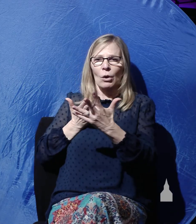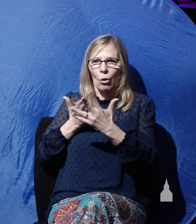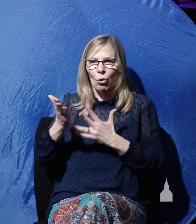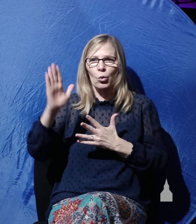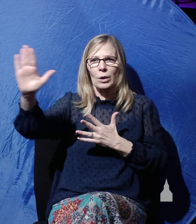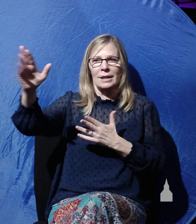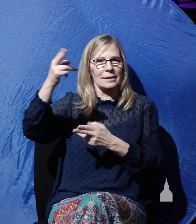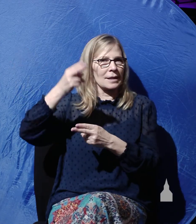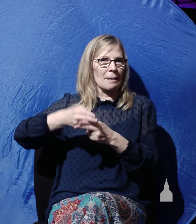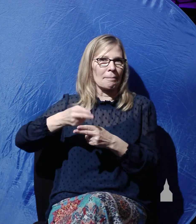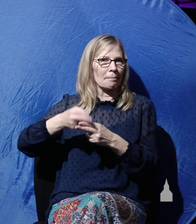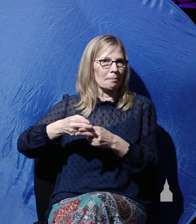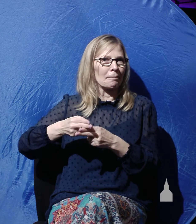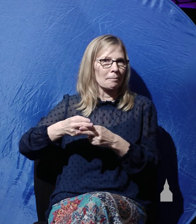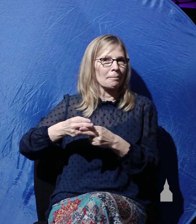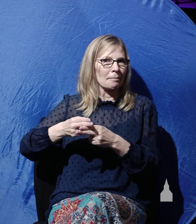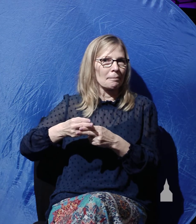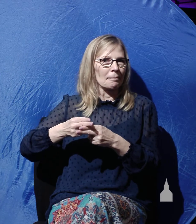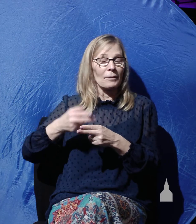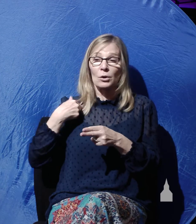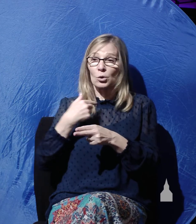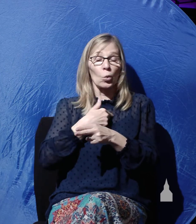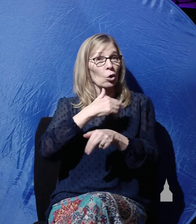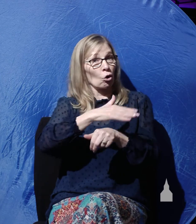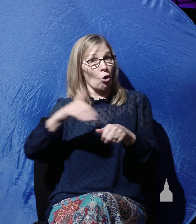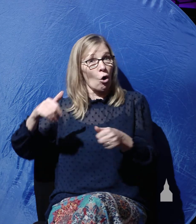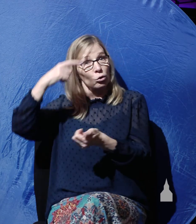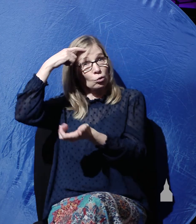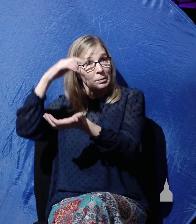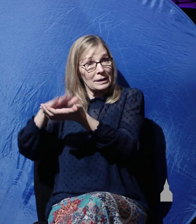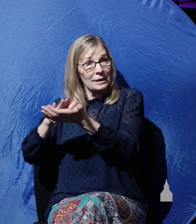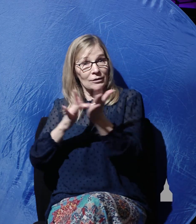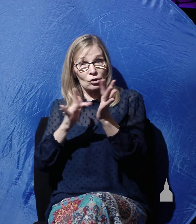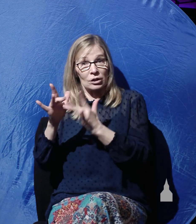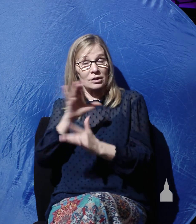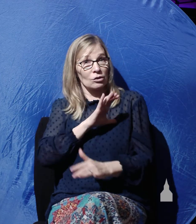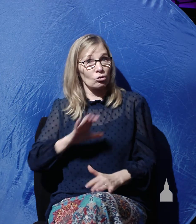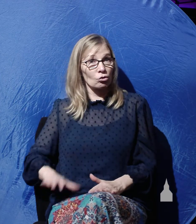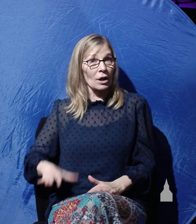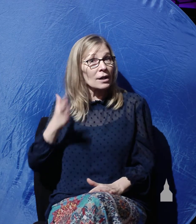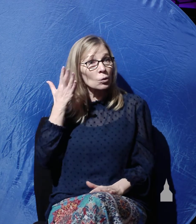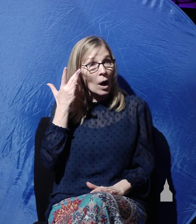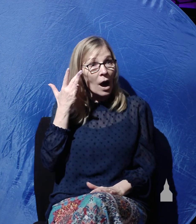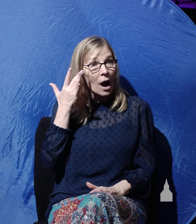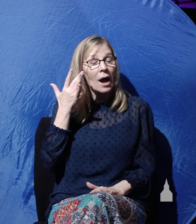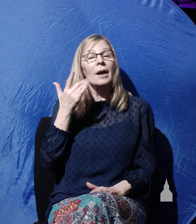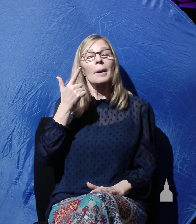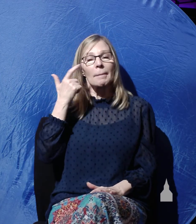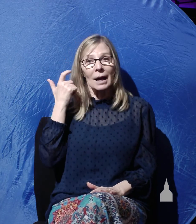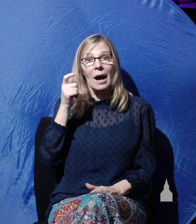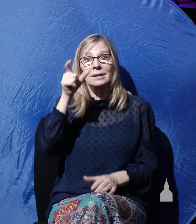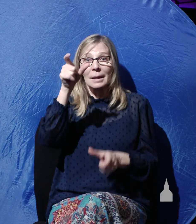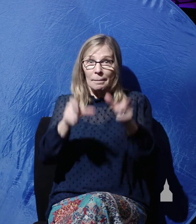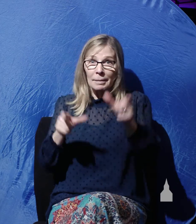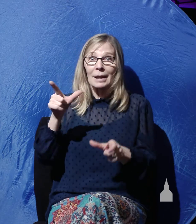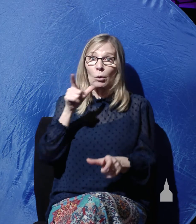see, we are called to believe in Jesus Christ because those who saw the resurrected Christ many, many times,